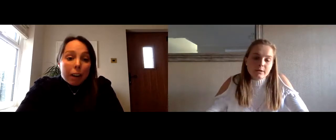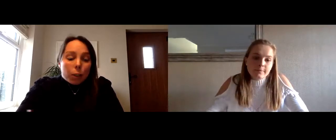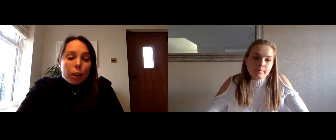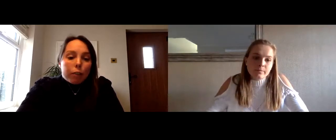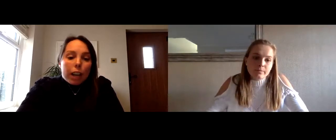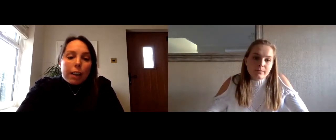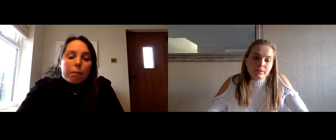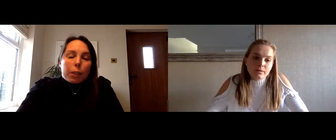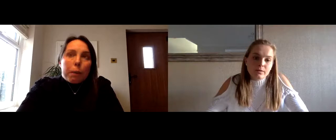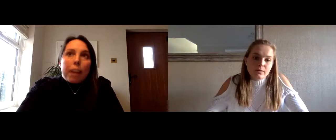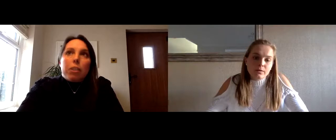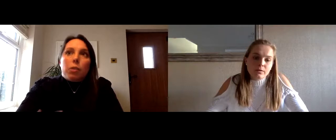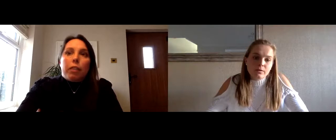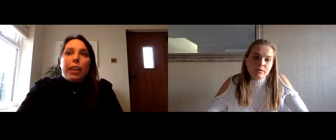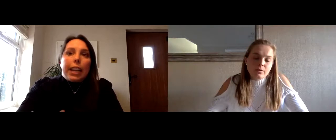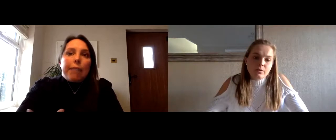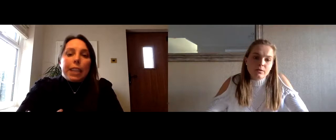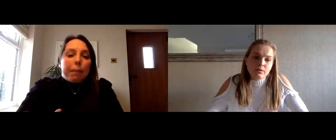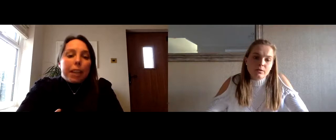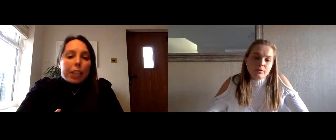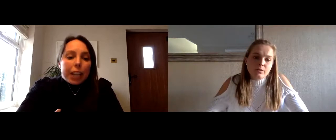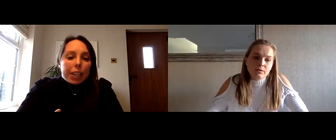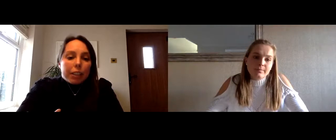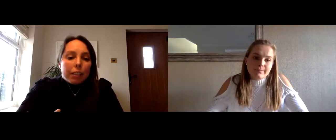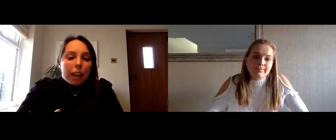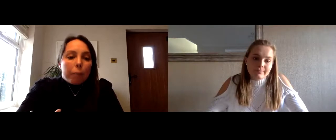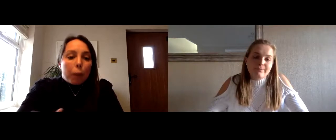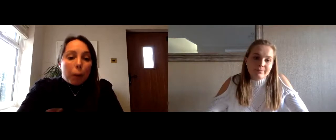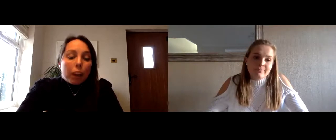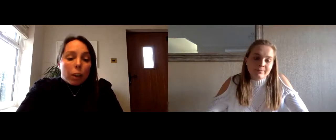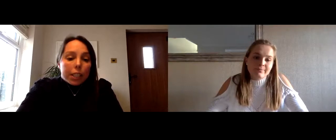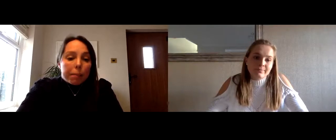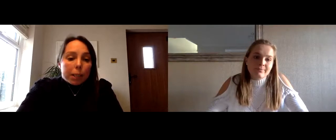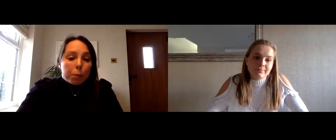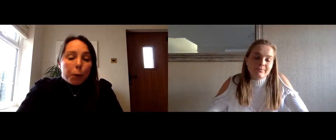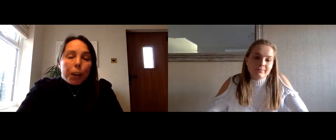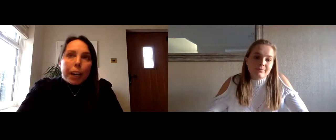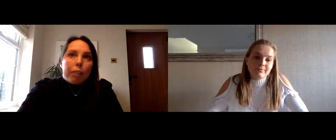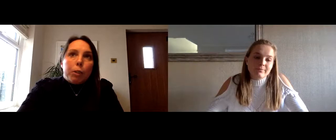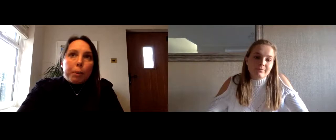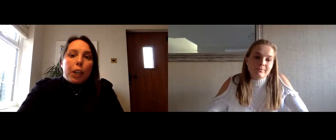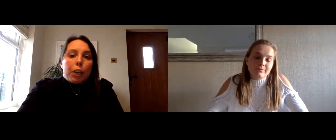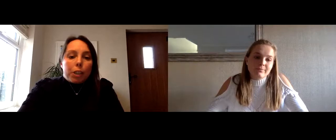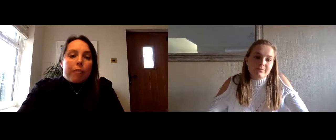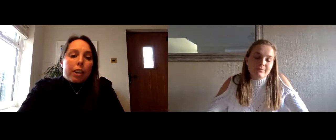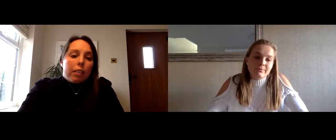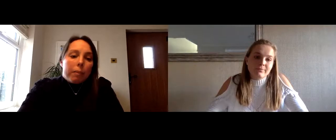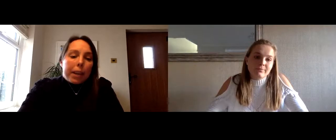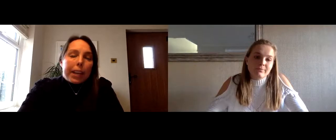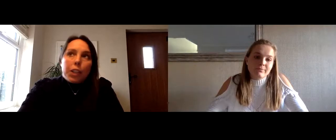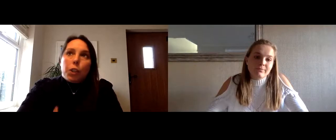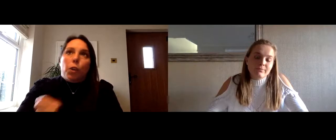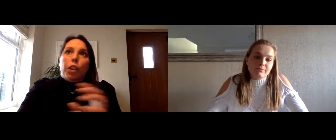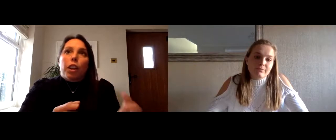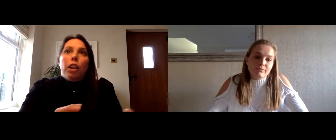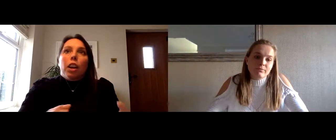career out of and so my parents were very keen to keep my education and going alongside my sport and i've always been a huge advocate for